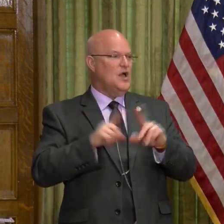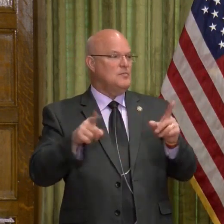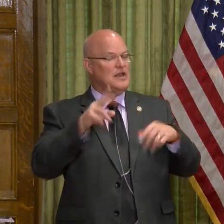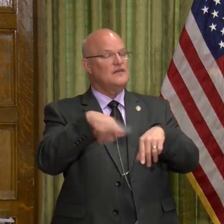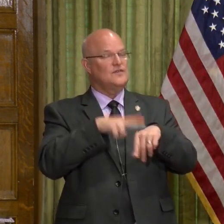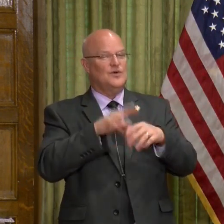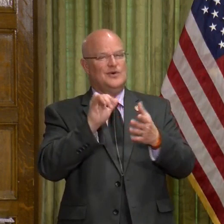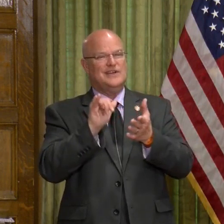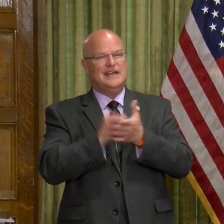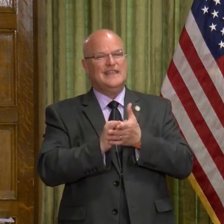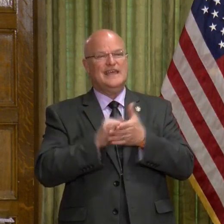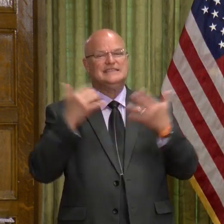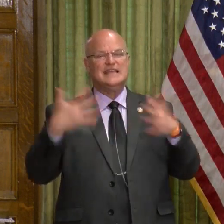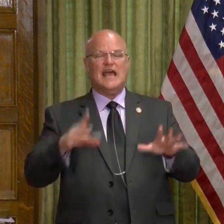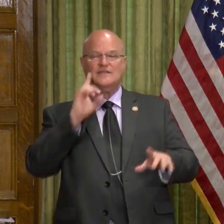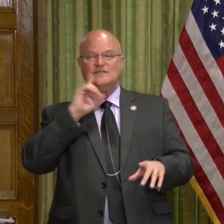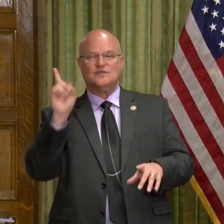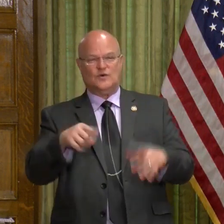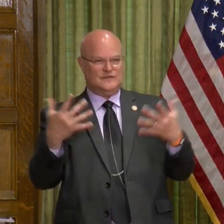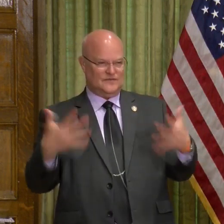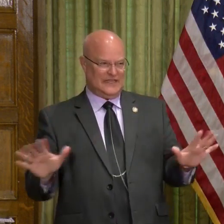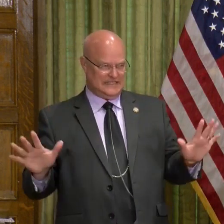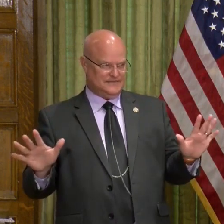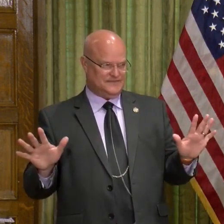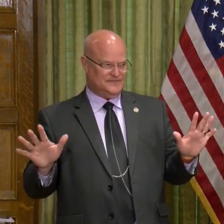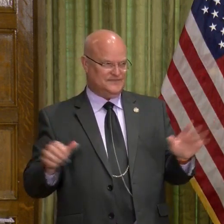But, of course, that's after the order is taken.